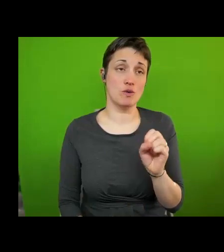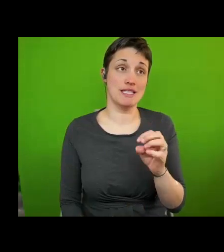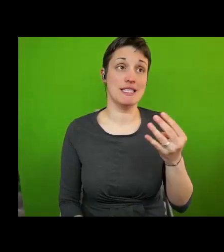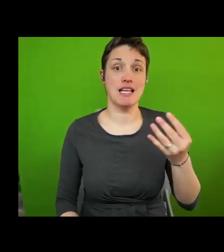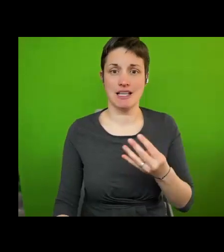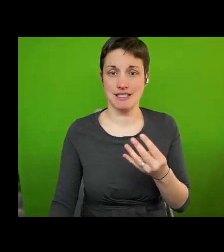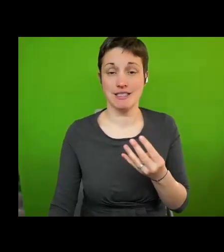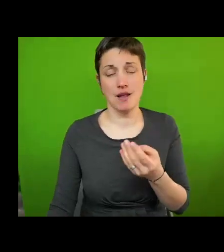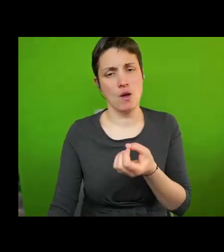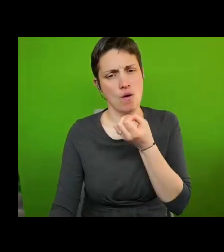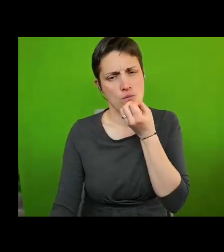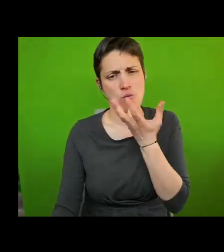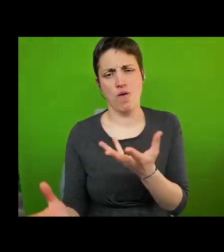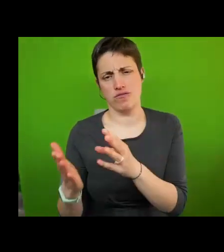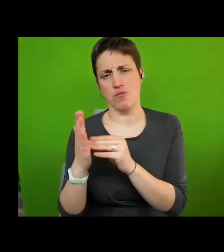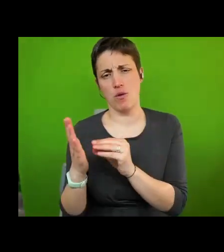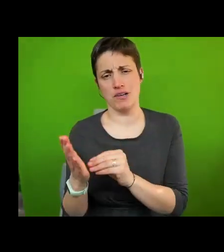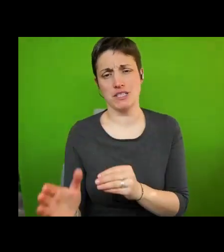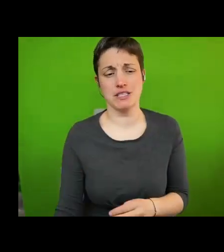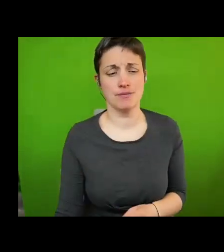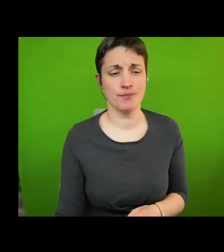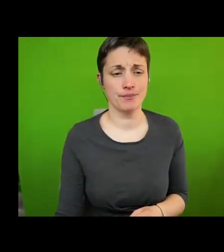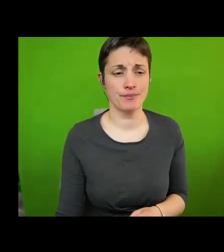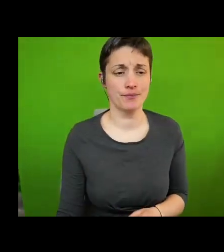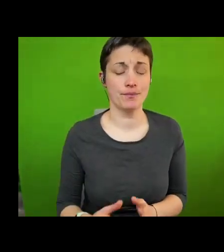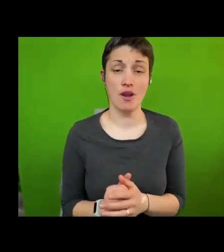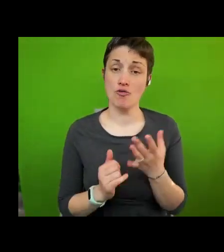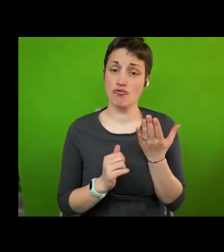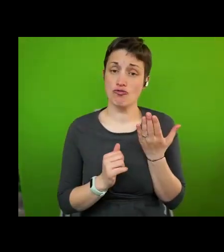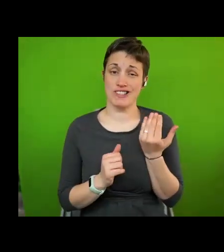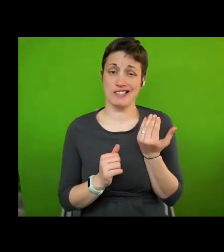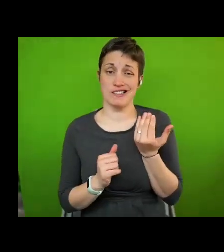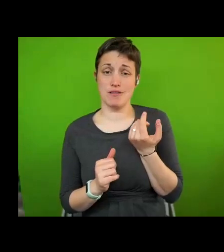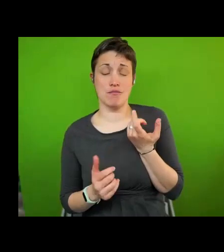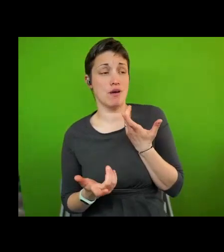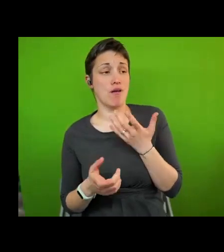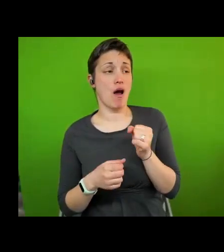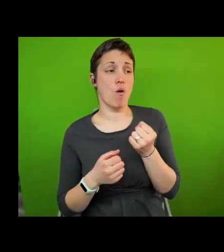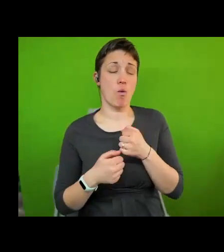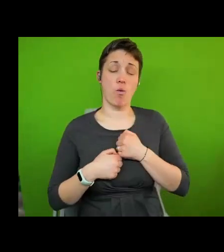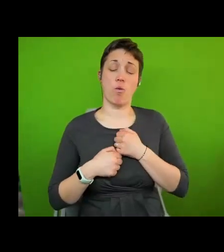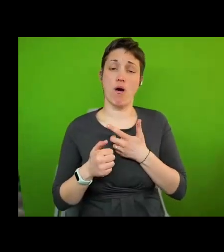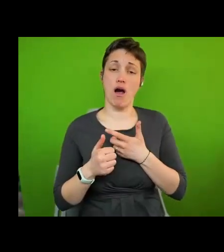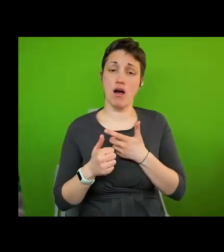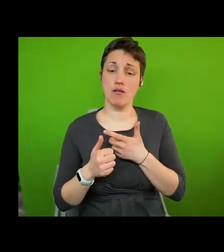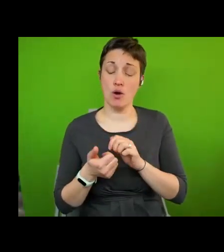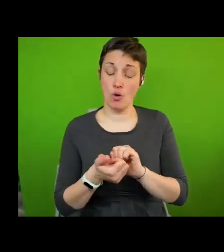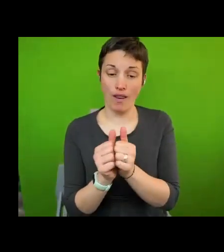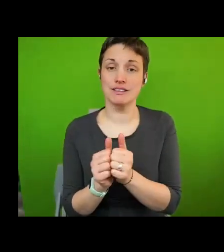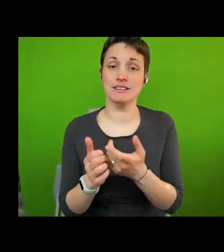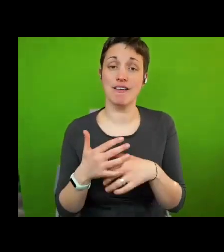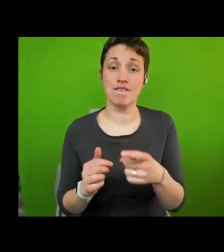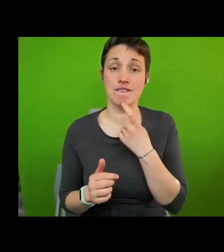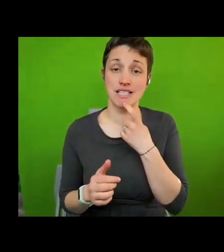blueprint and most recently our colleagues at the finnish city of turku has done us a great favor